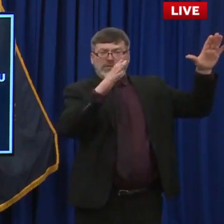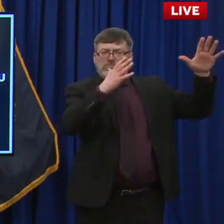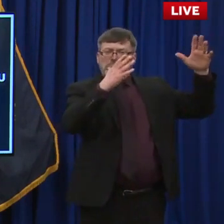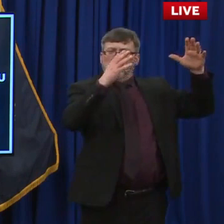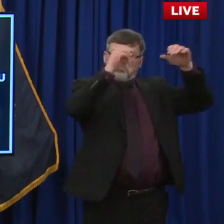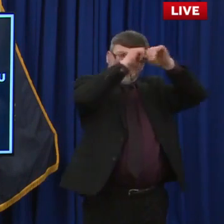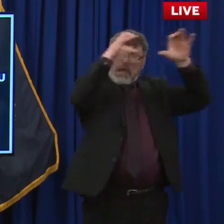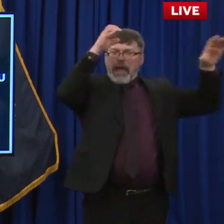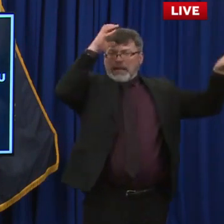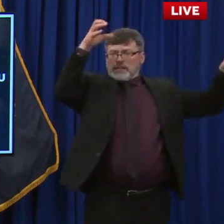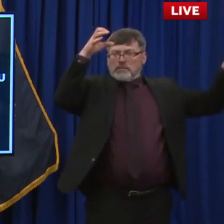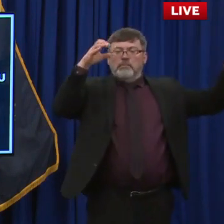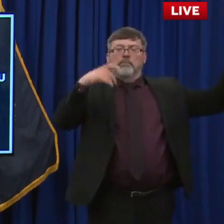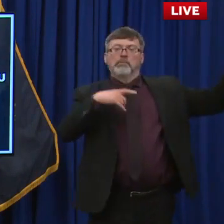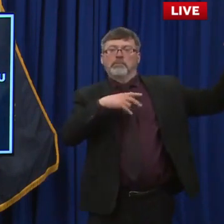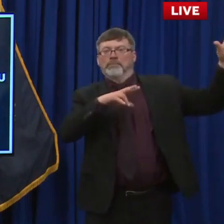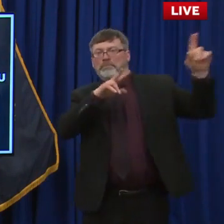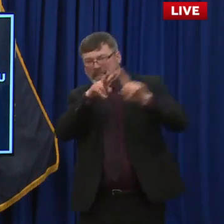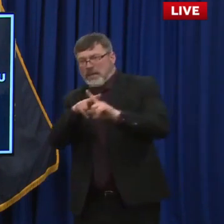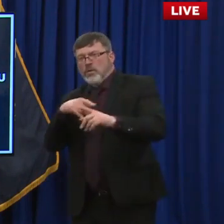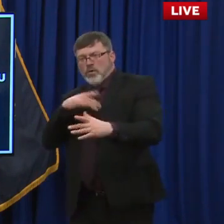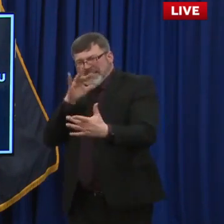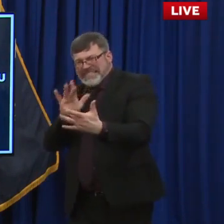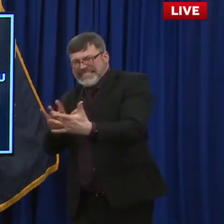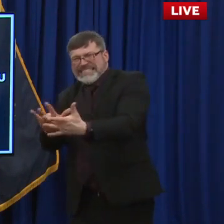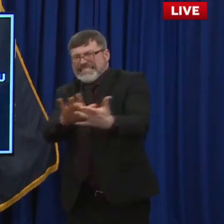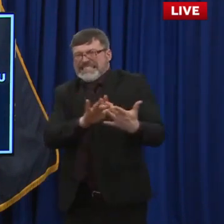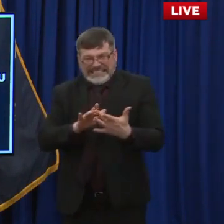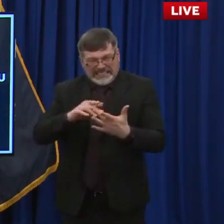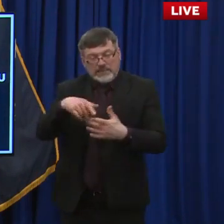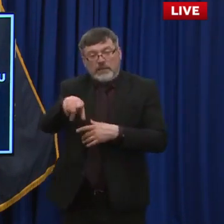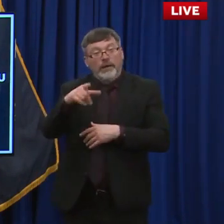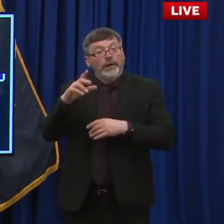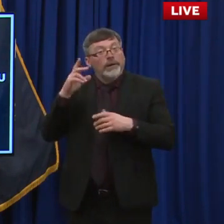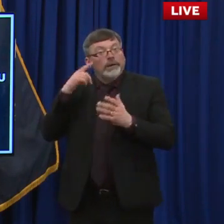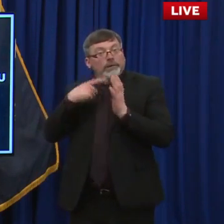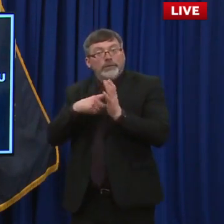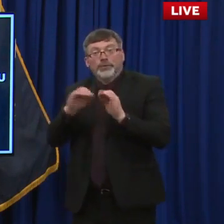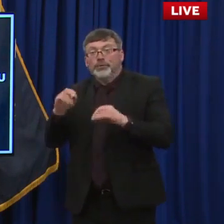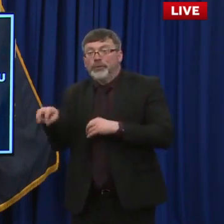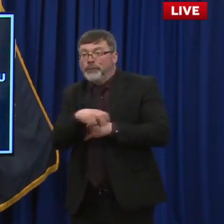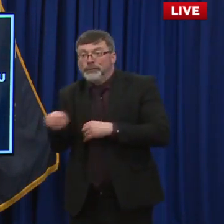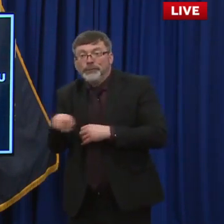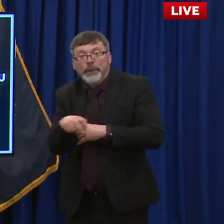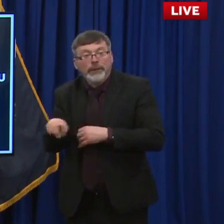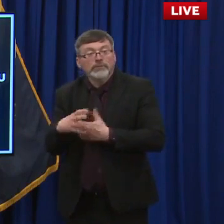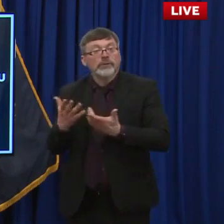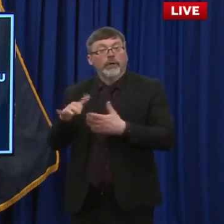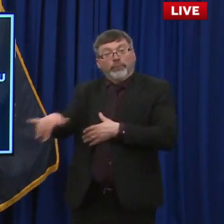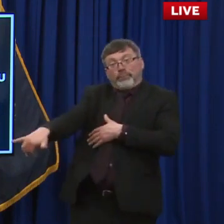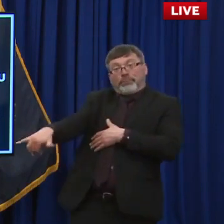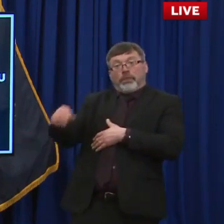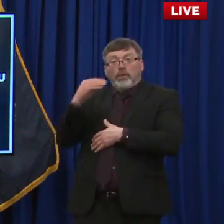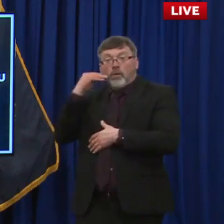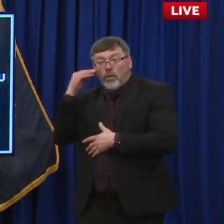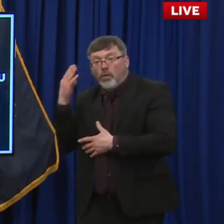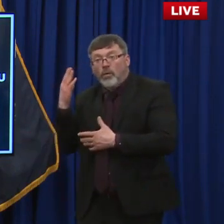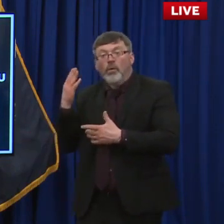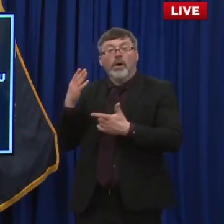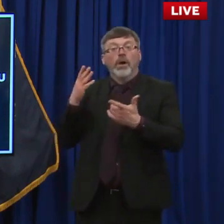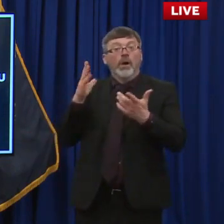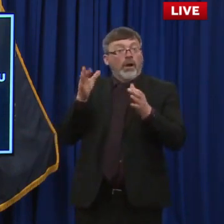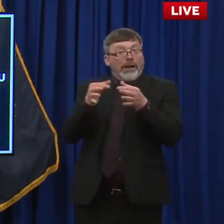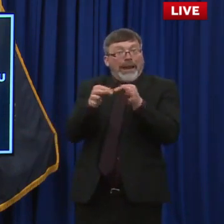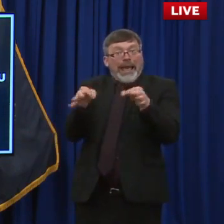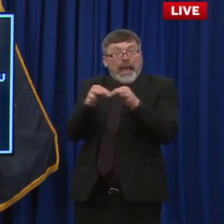access barriers for transportation, who are homebound, who have language barriers. We're, you know, reaching vulnerable populations in terms